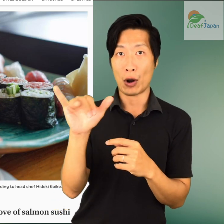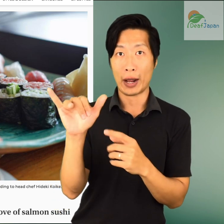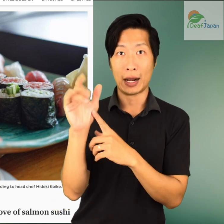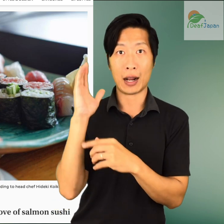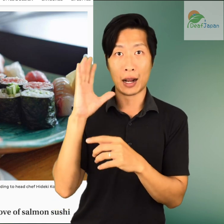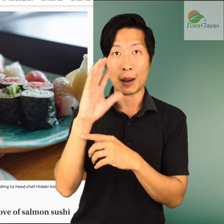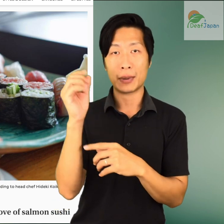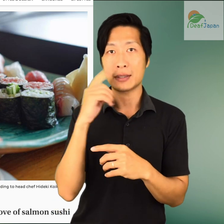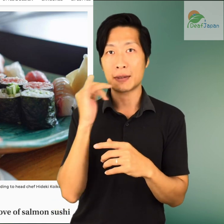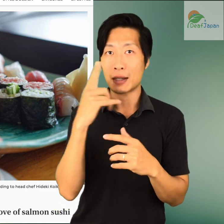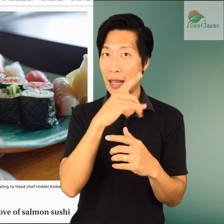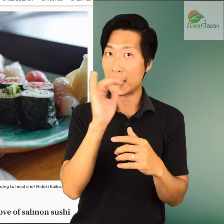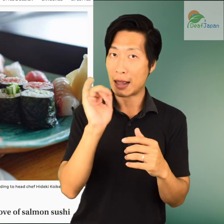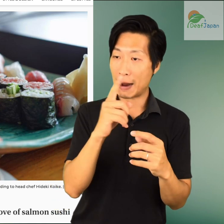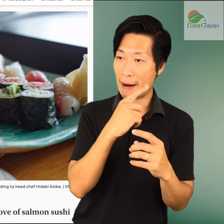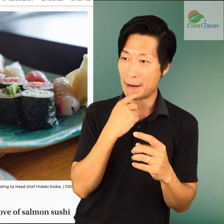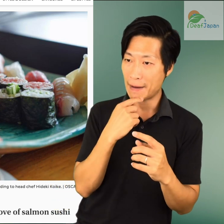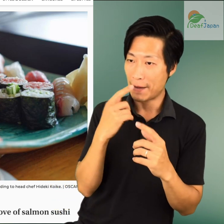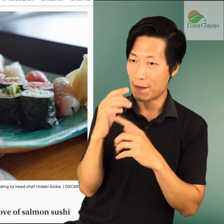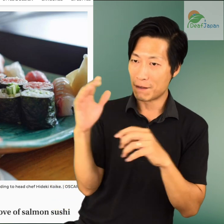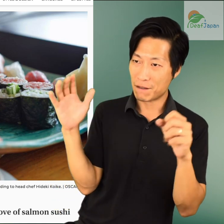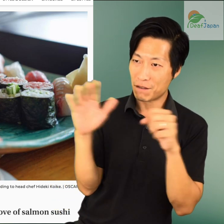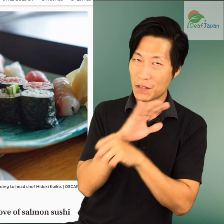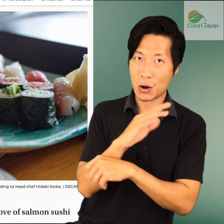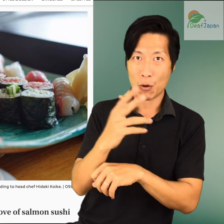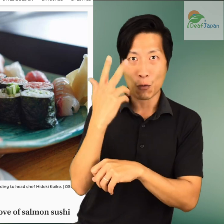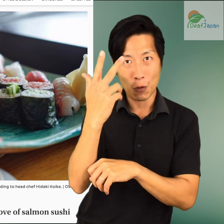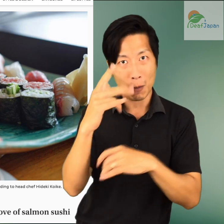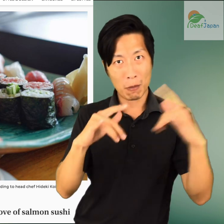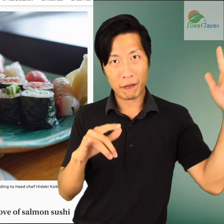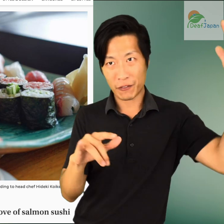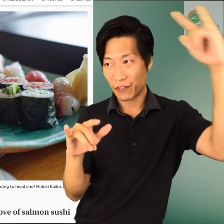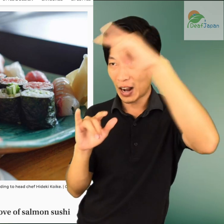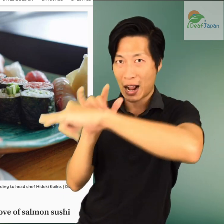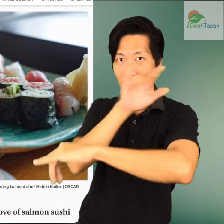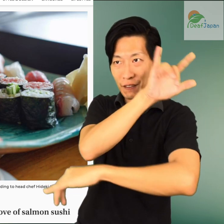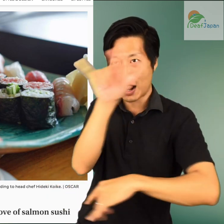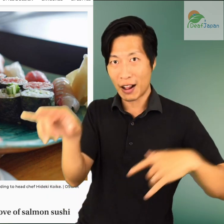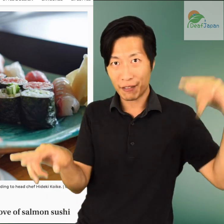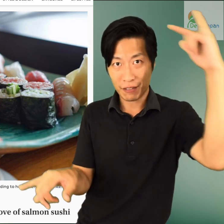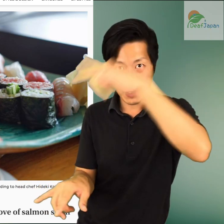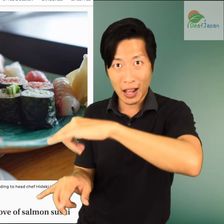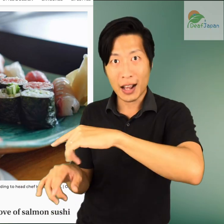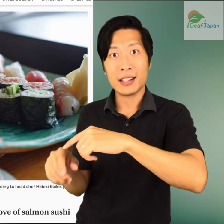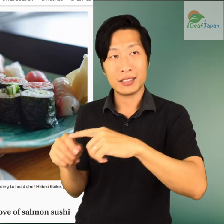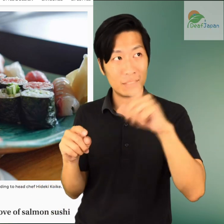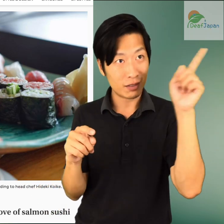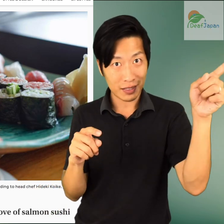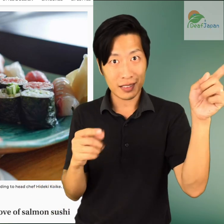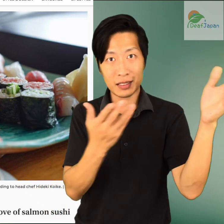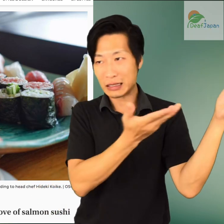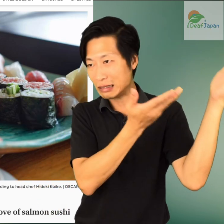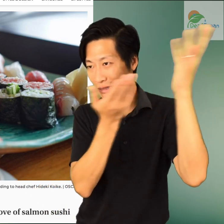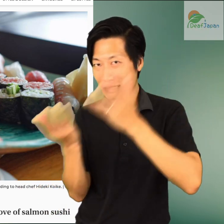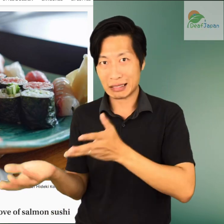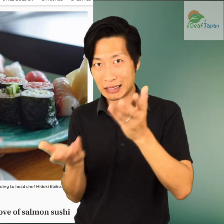share of upwards of 20%, sends three full flights of Norwegian salmon to various airports across the country.